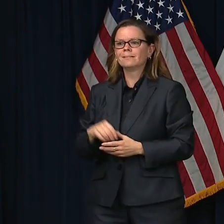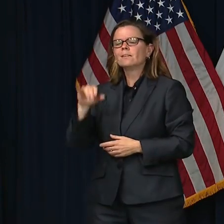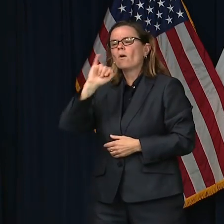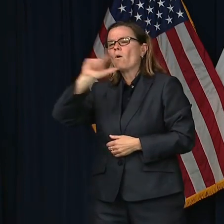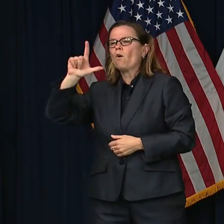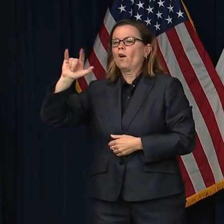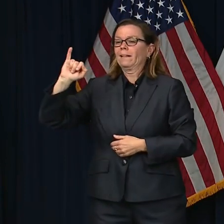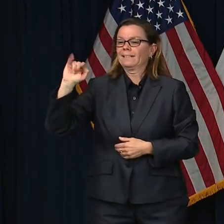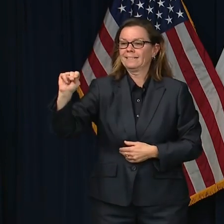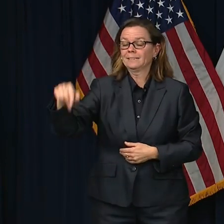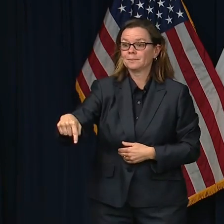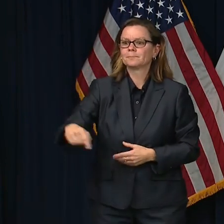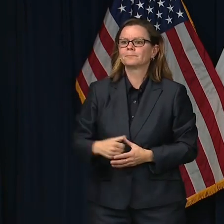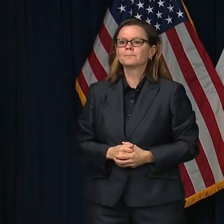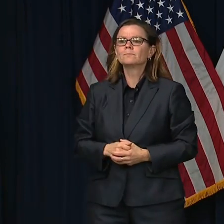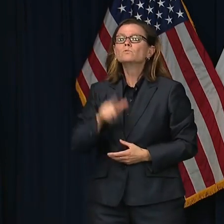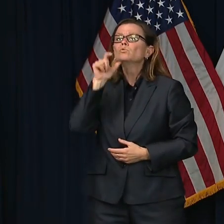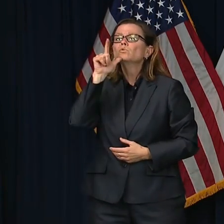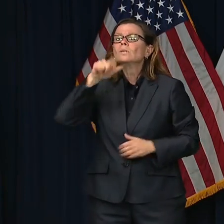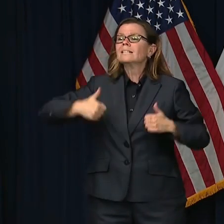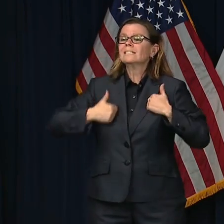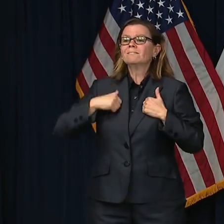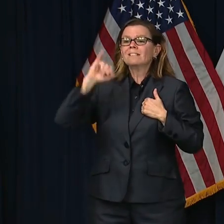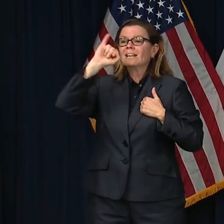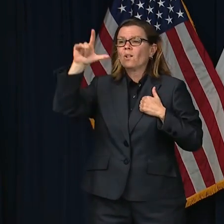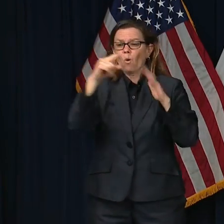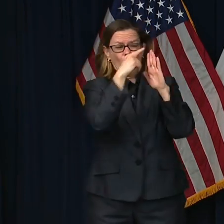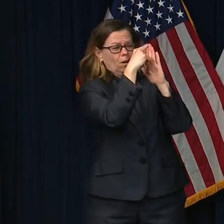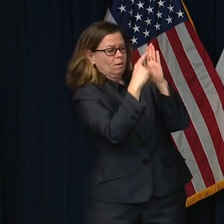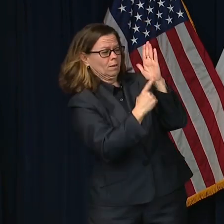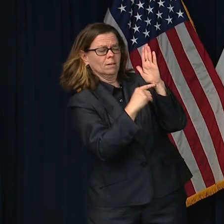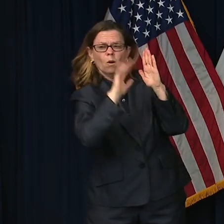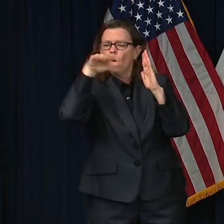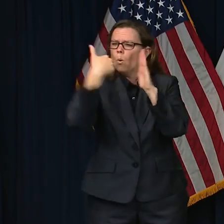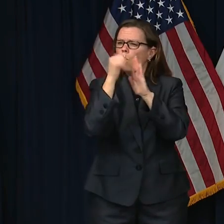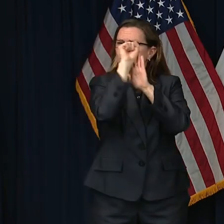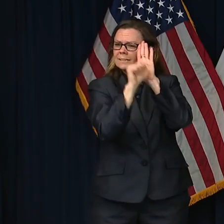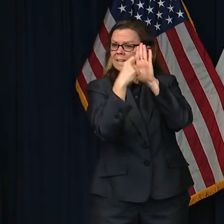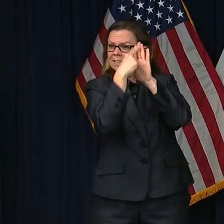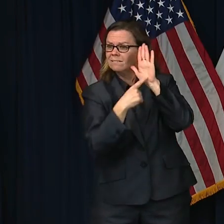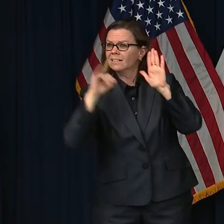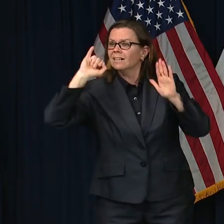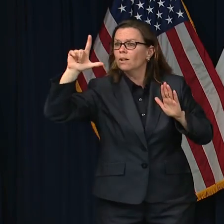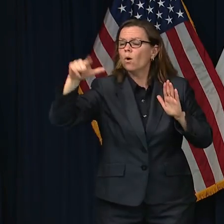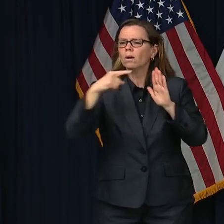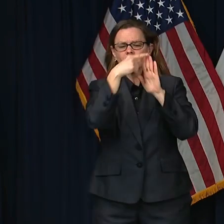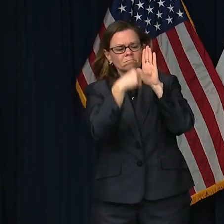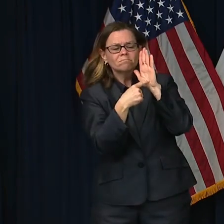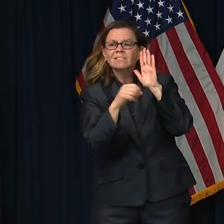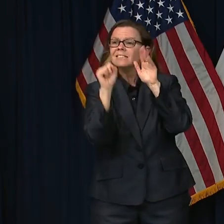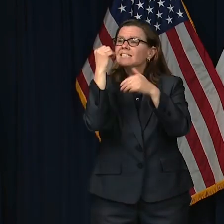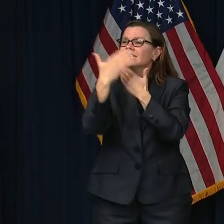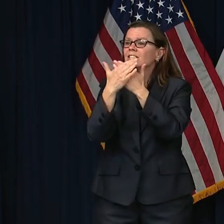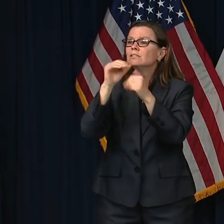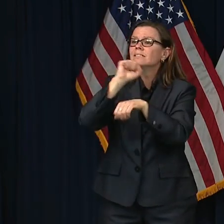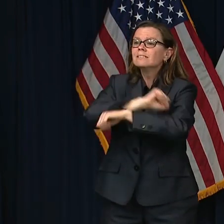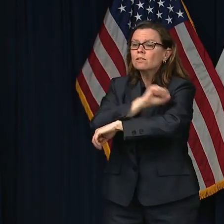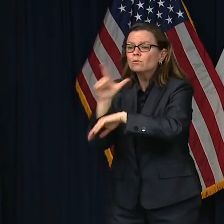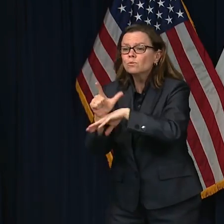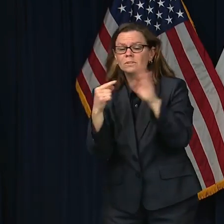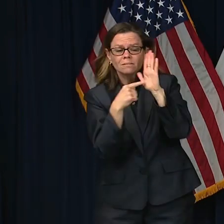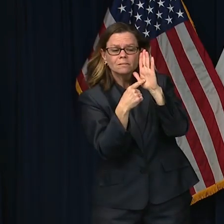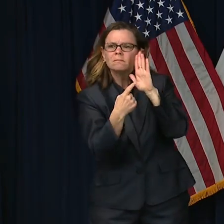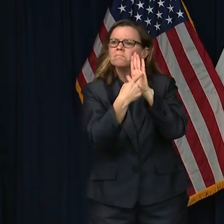Macomb, or Cairo, or Rock Island, or Chicago, have declared themselves all-in for Illinois.